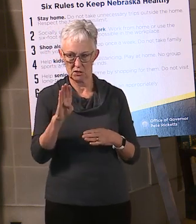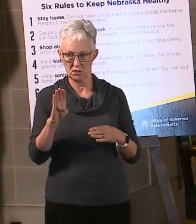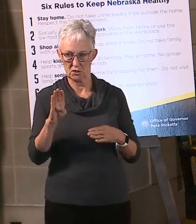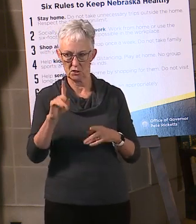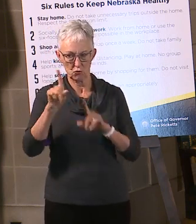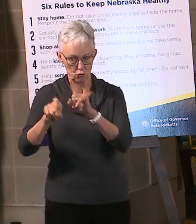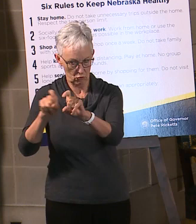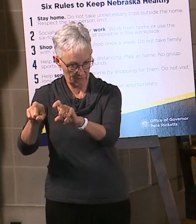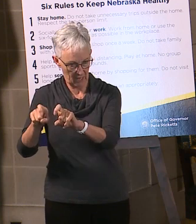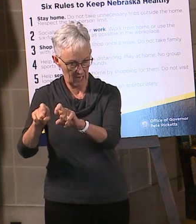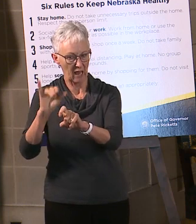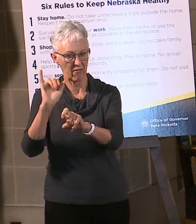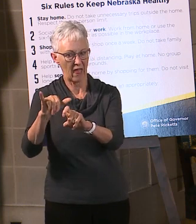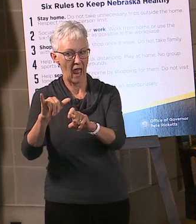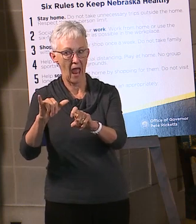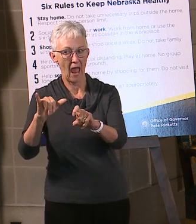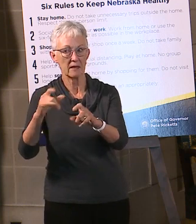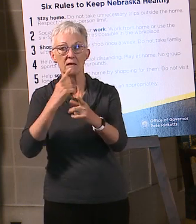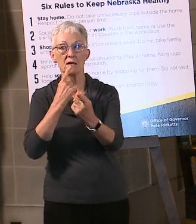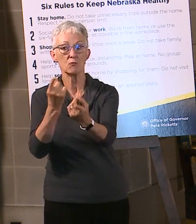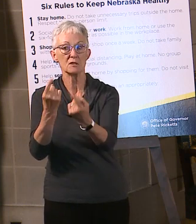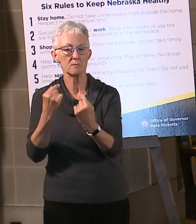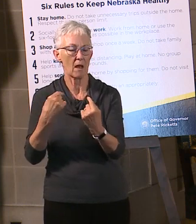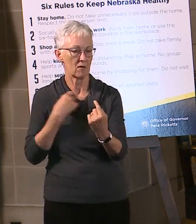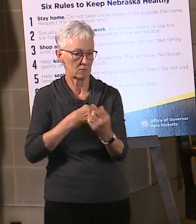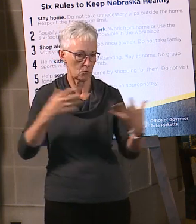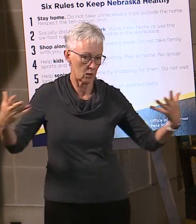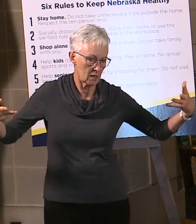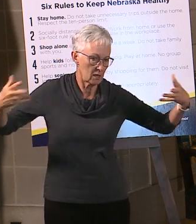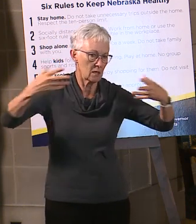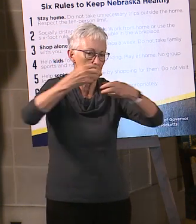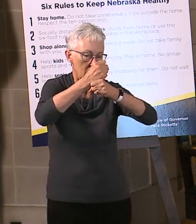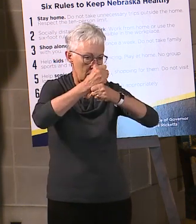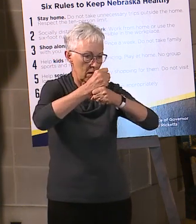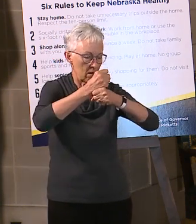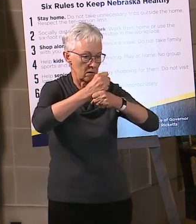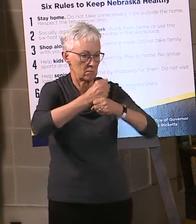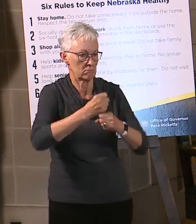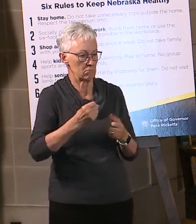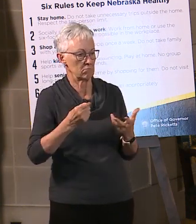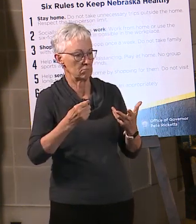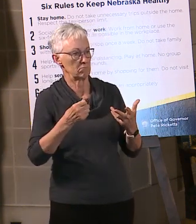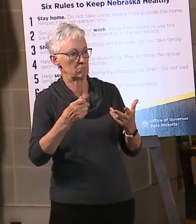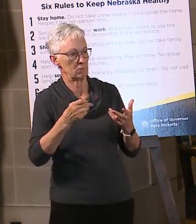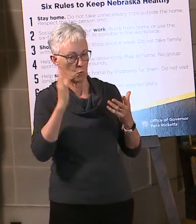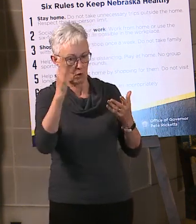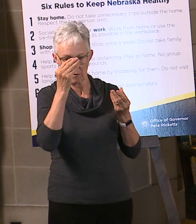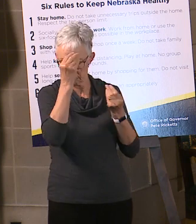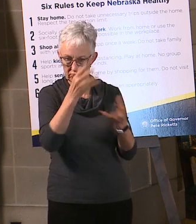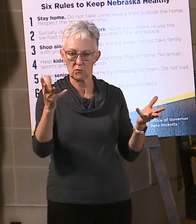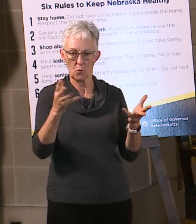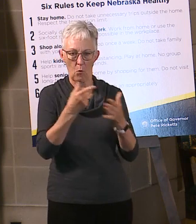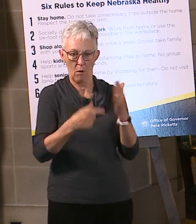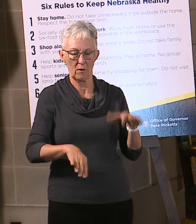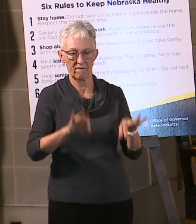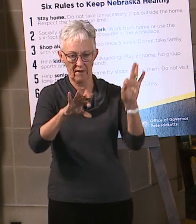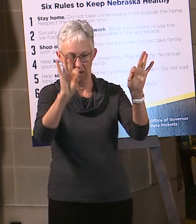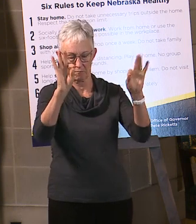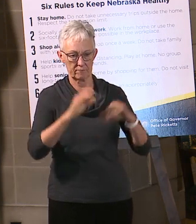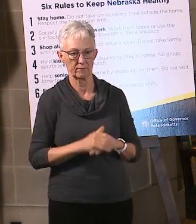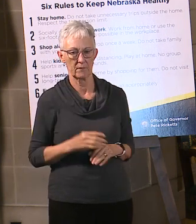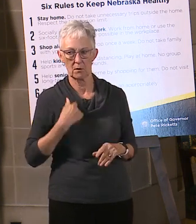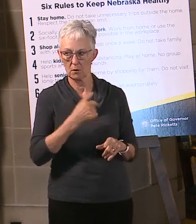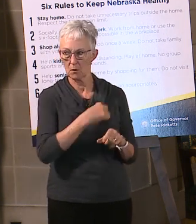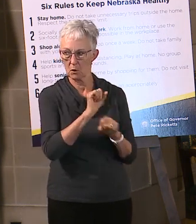As the Governor said, I'm Kathy Lang, the State Director of the Nebraska Business Development Center, a center of the